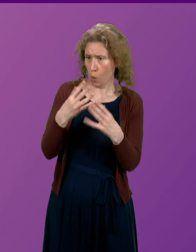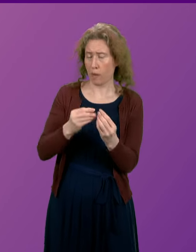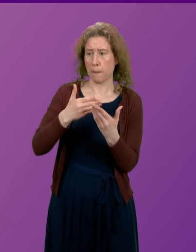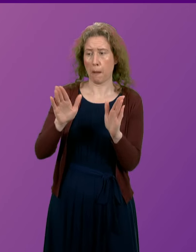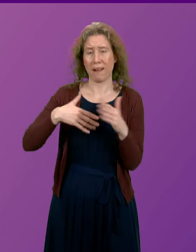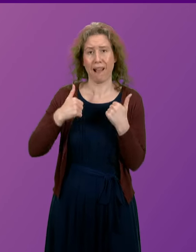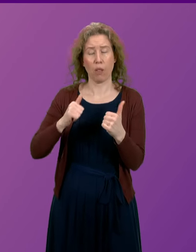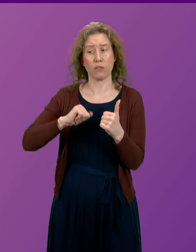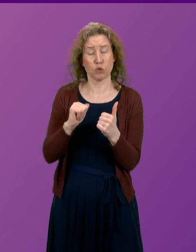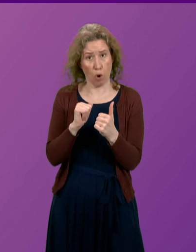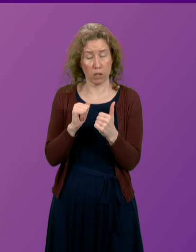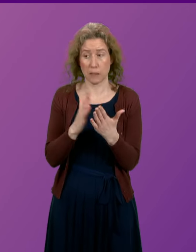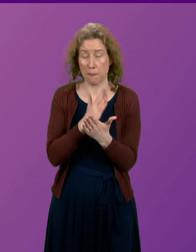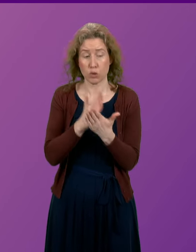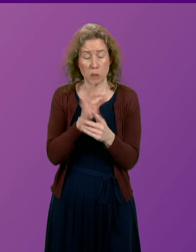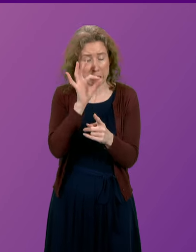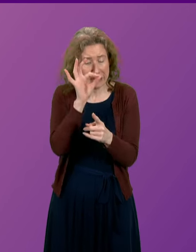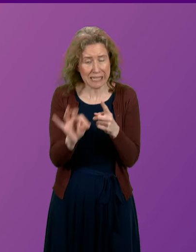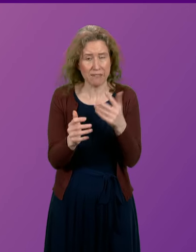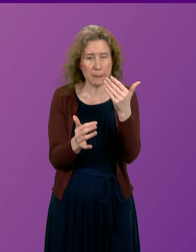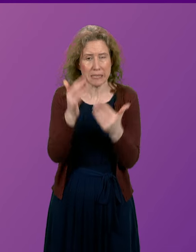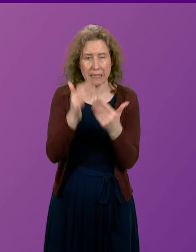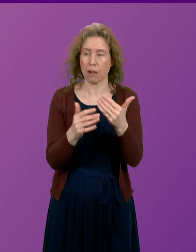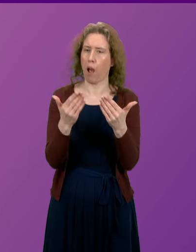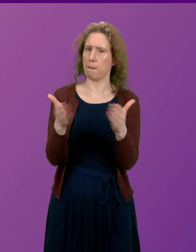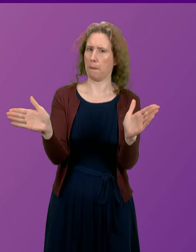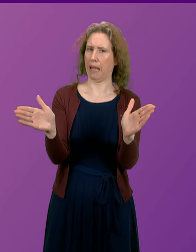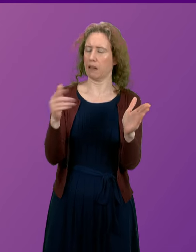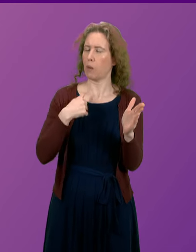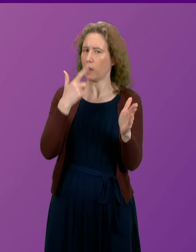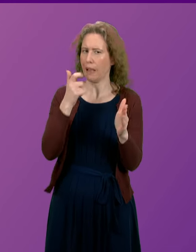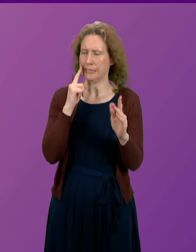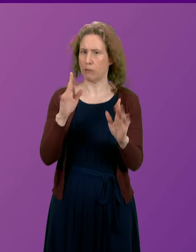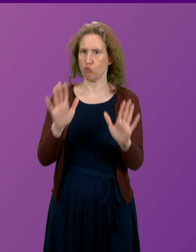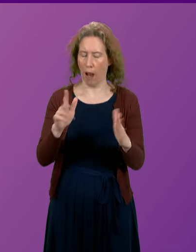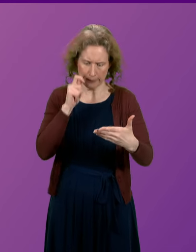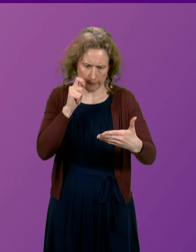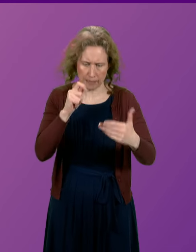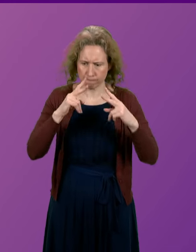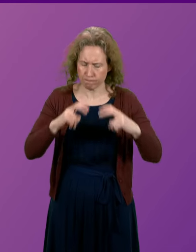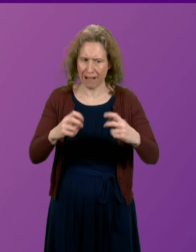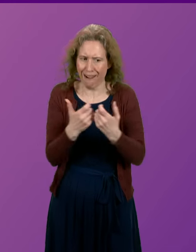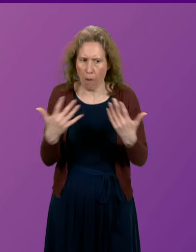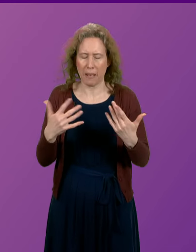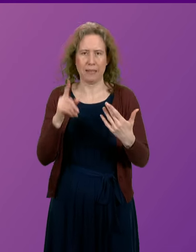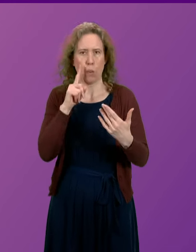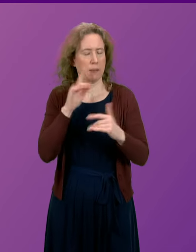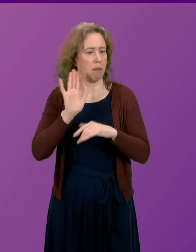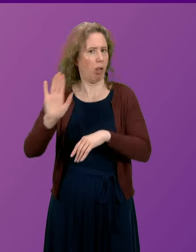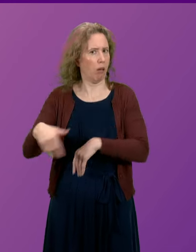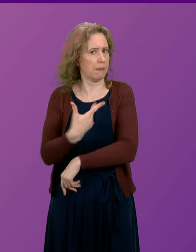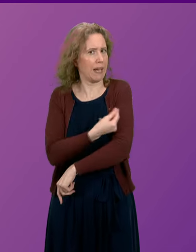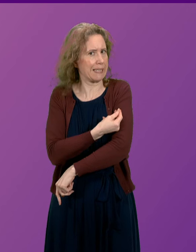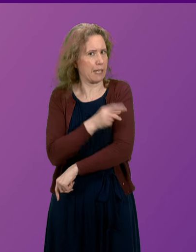ensure that these specific uptake statistics are public in order that we can properly scrutinise the uptake by pregnant mothers. First